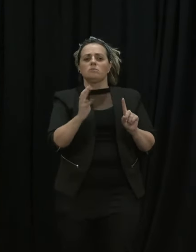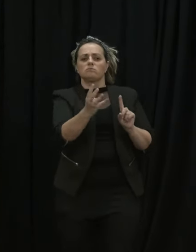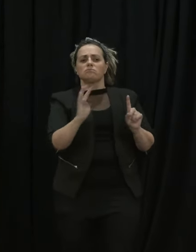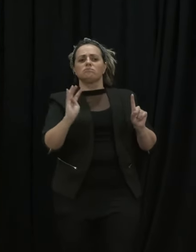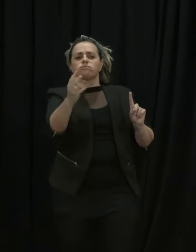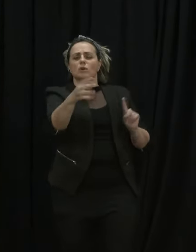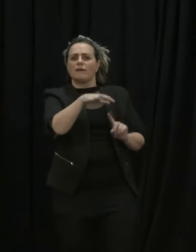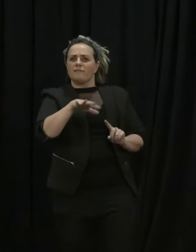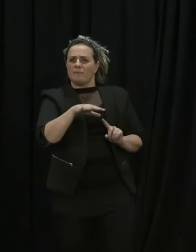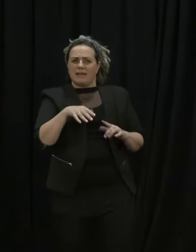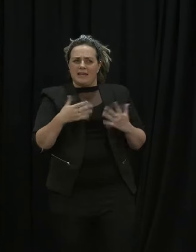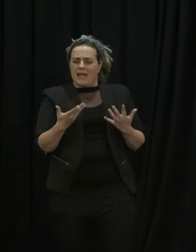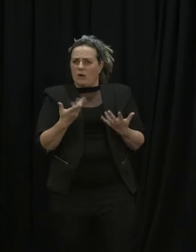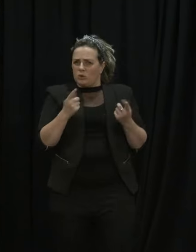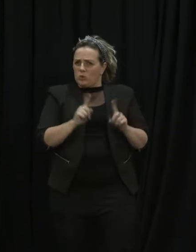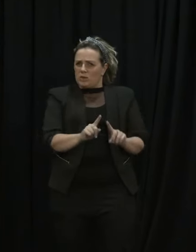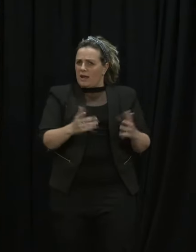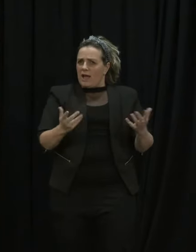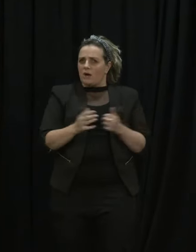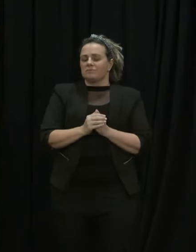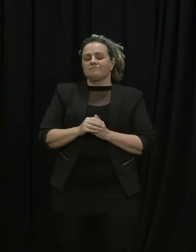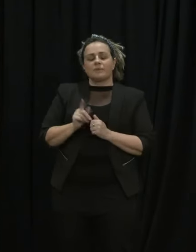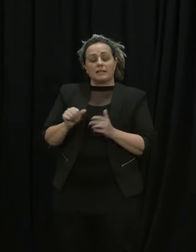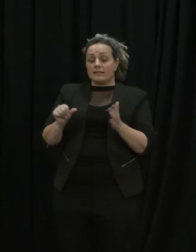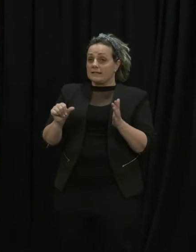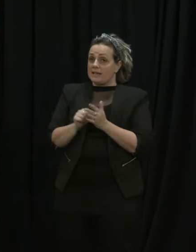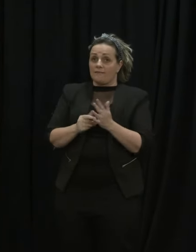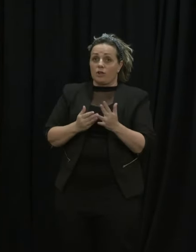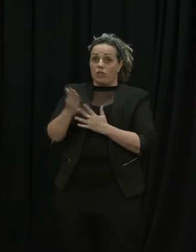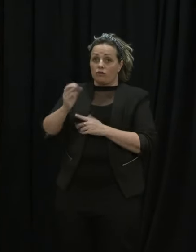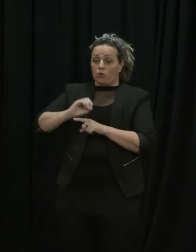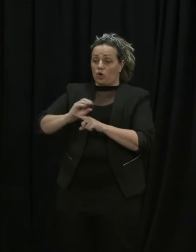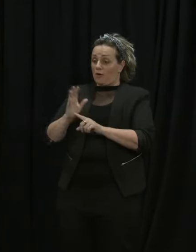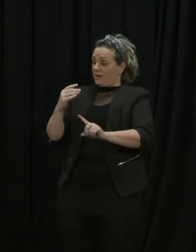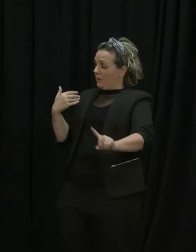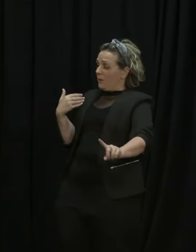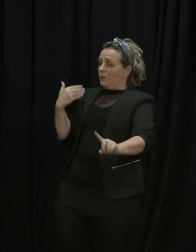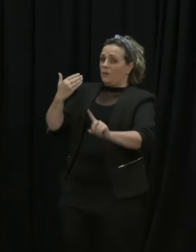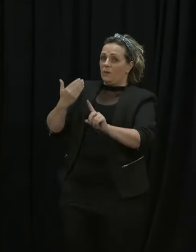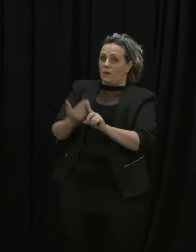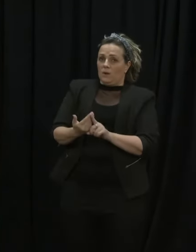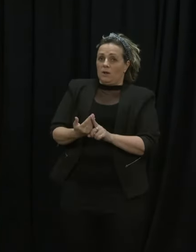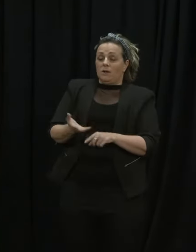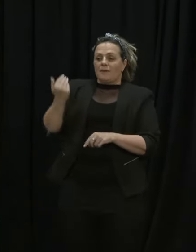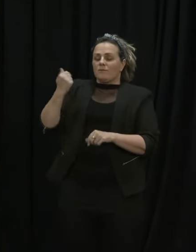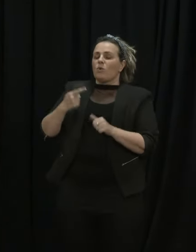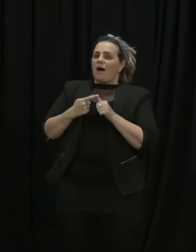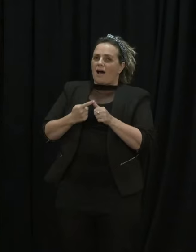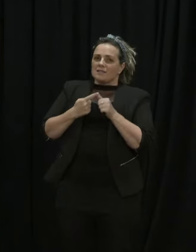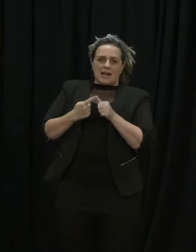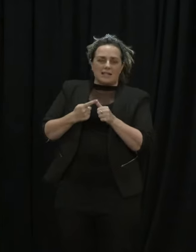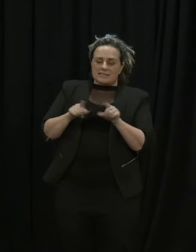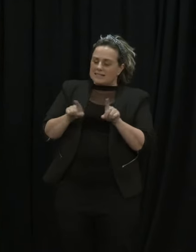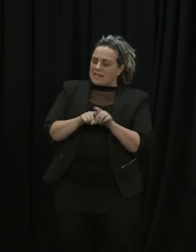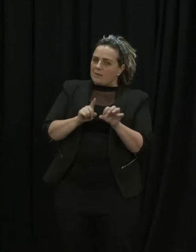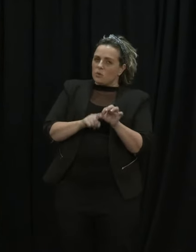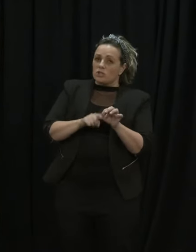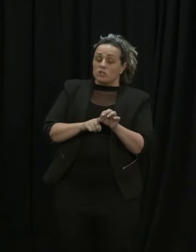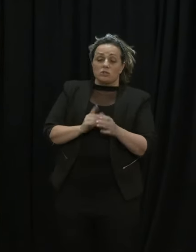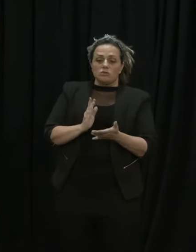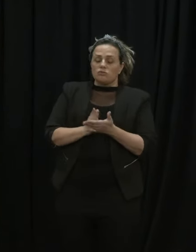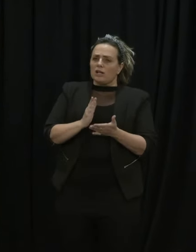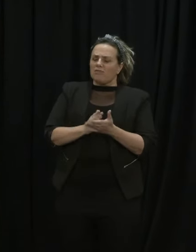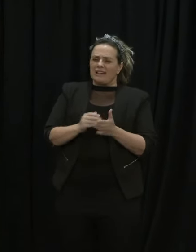this has been one of the hardest things throughout COVID-19 and I've stood here and answered questions about it before and it is a truly